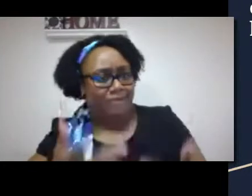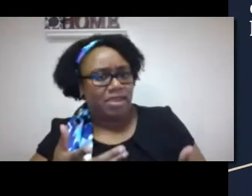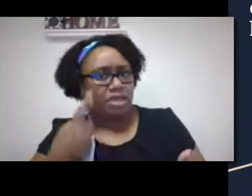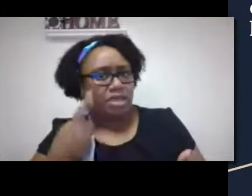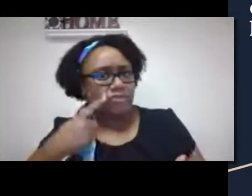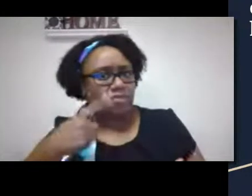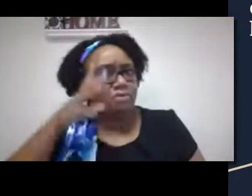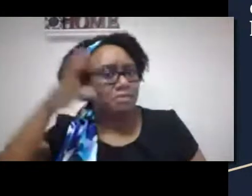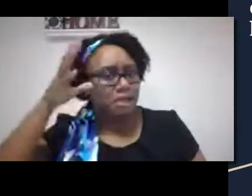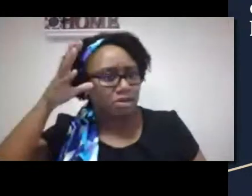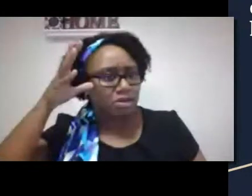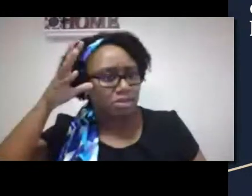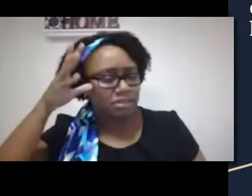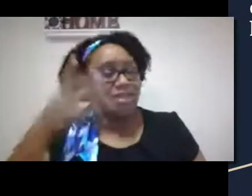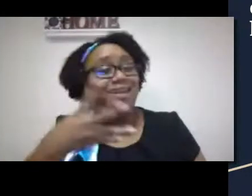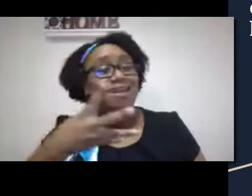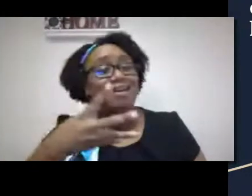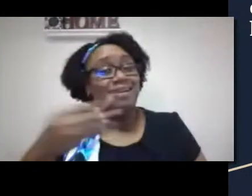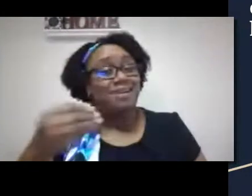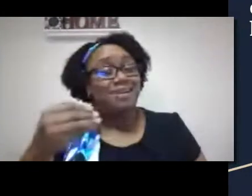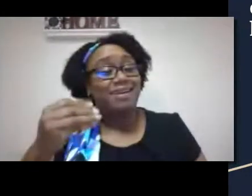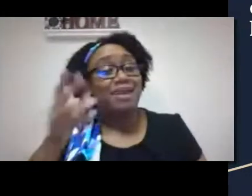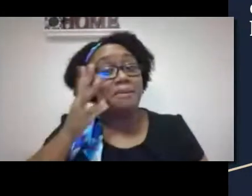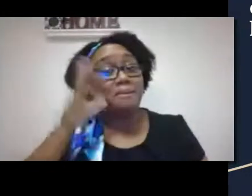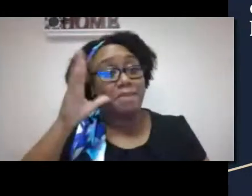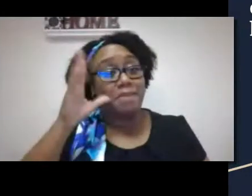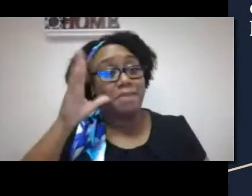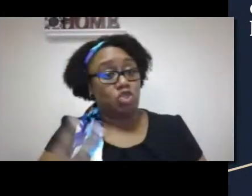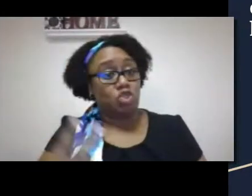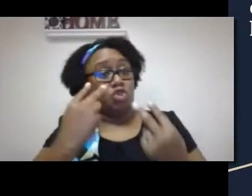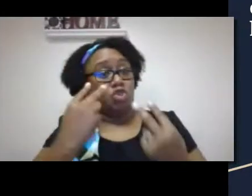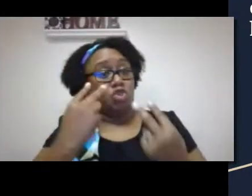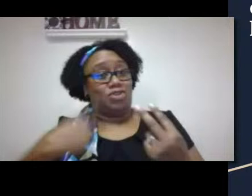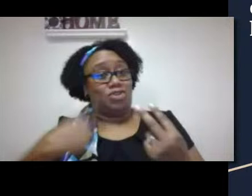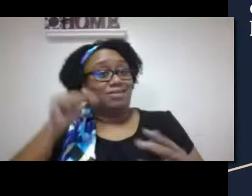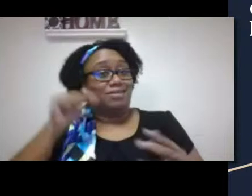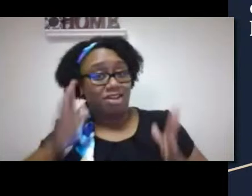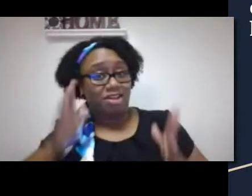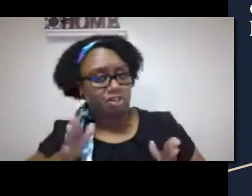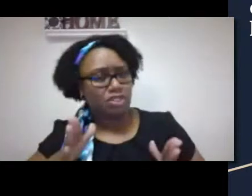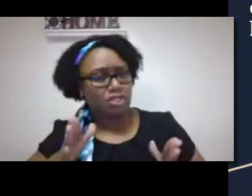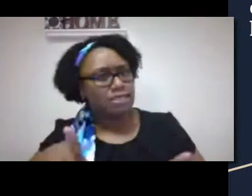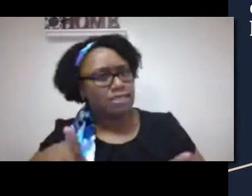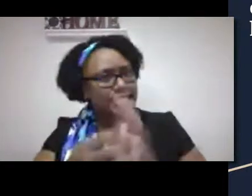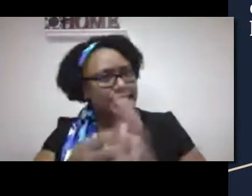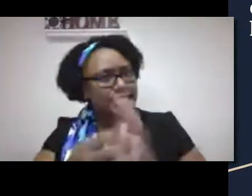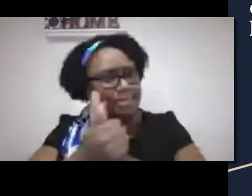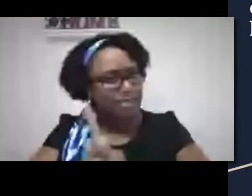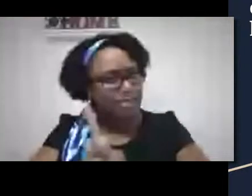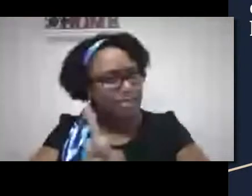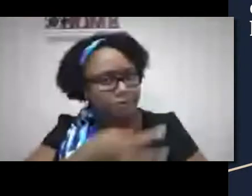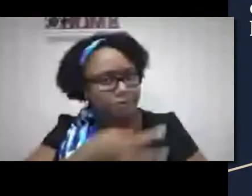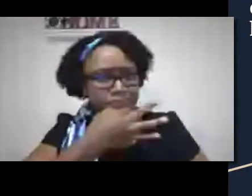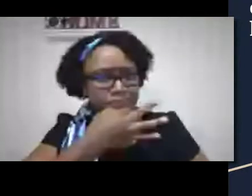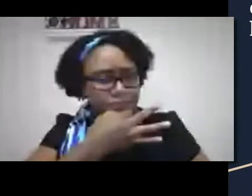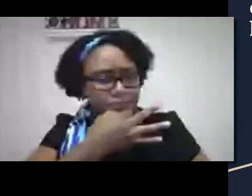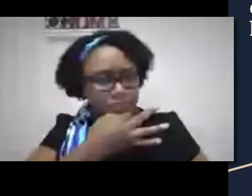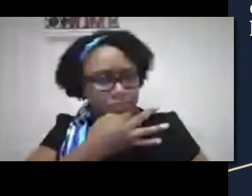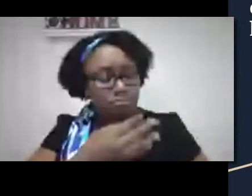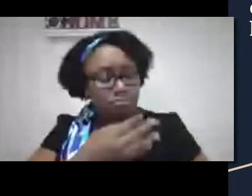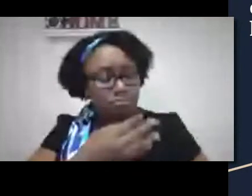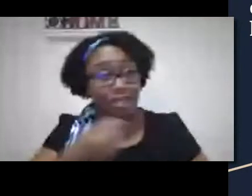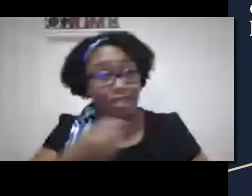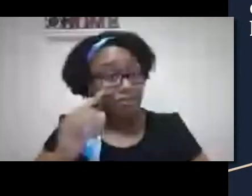Our interaction with parents is heavy and weighty.